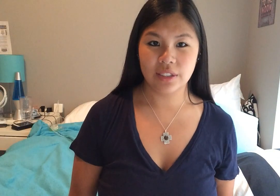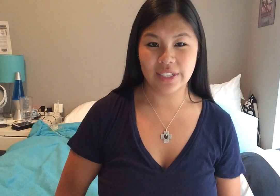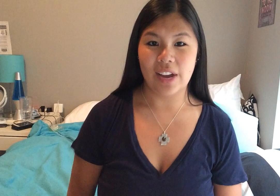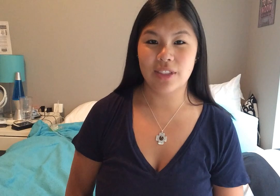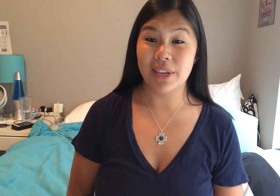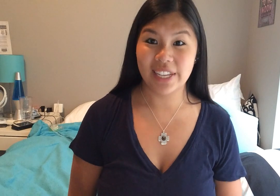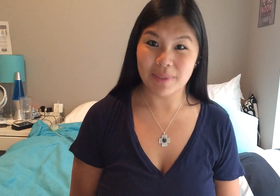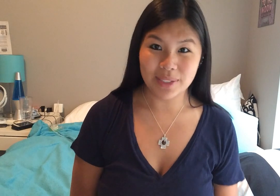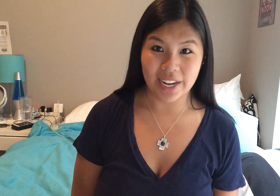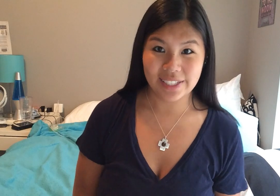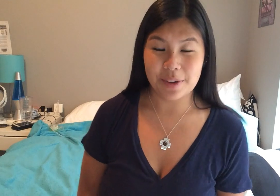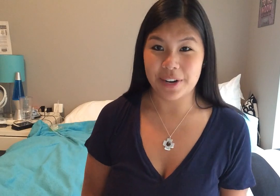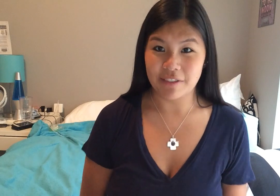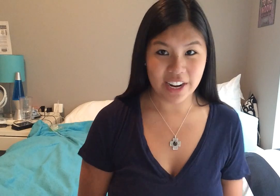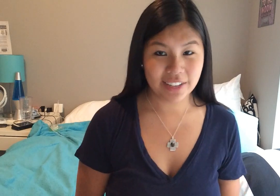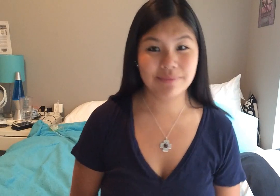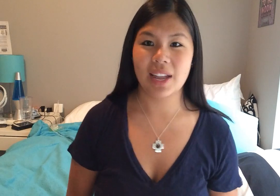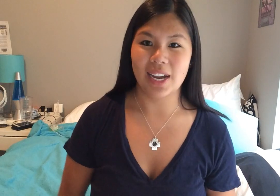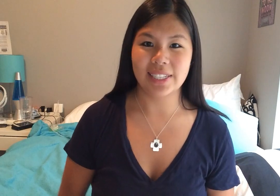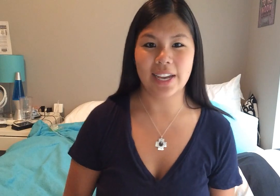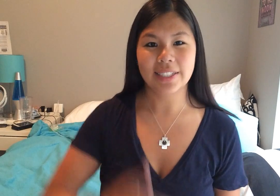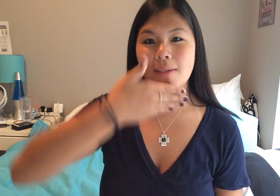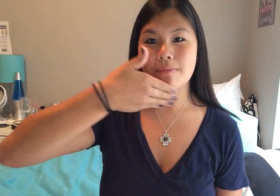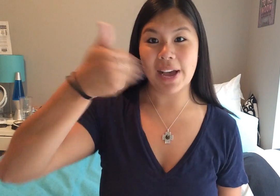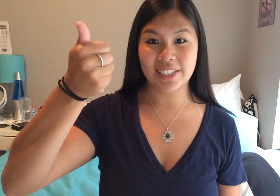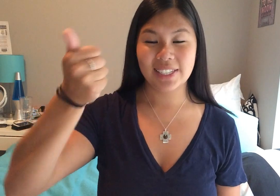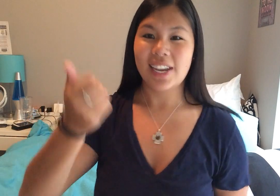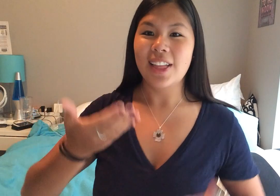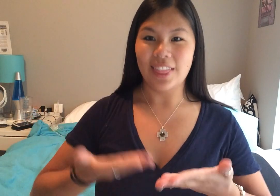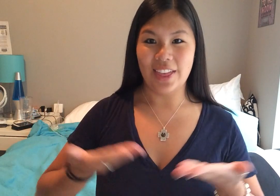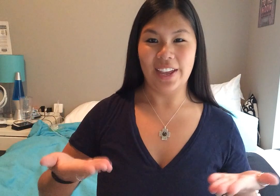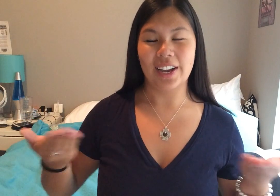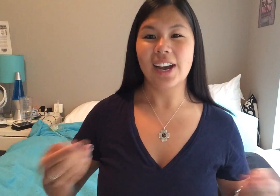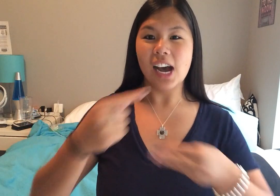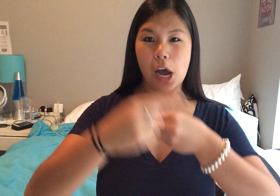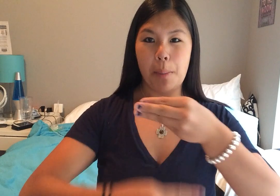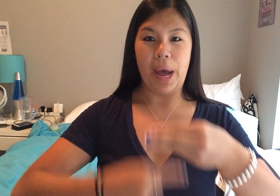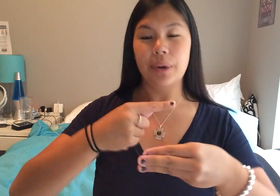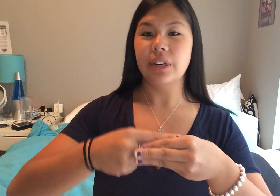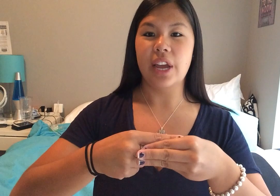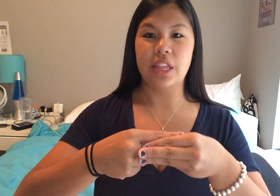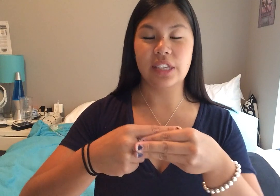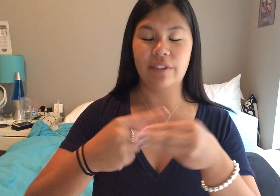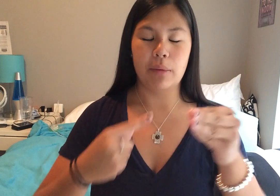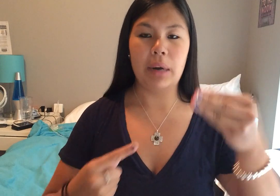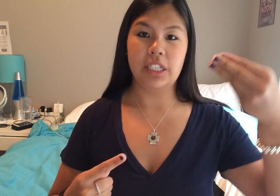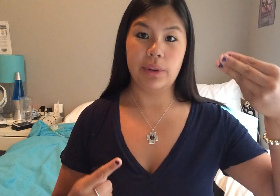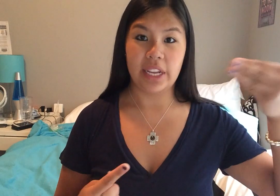starts out, the best thing about tonight's that we're not fighting, I signed best thing about, and the sign for about is where you take